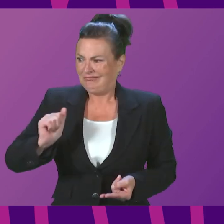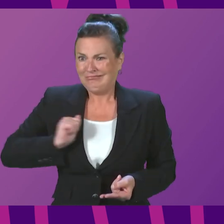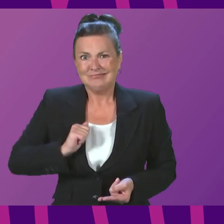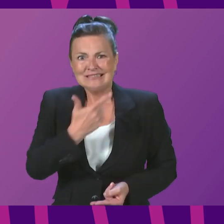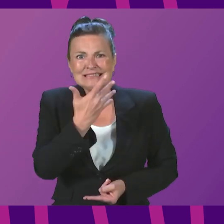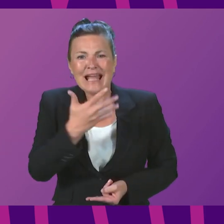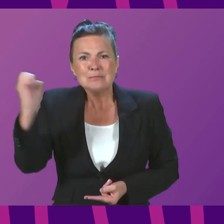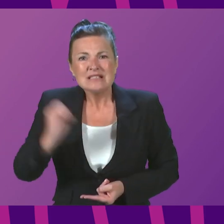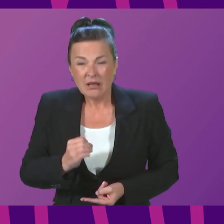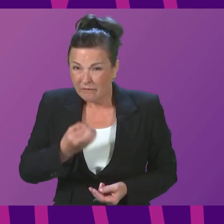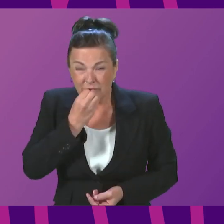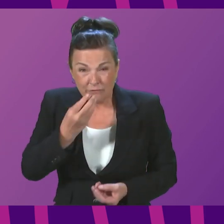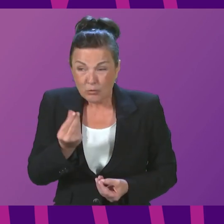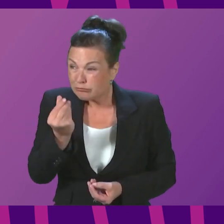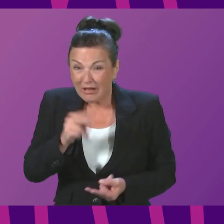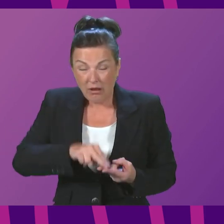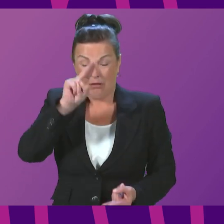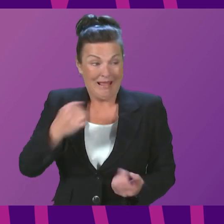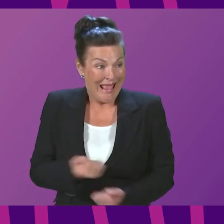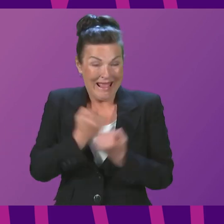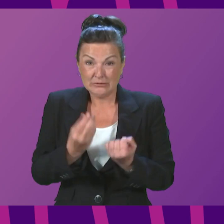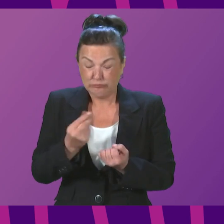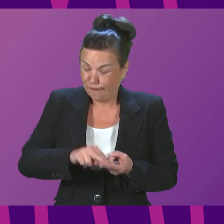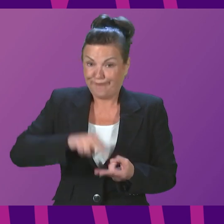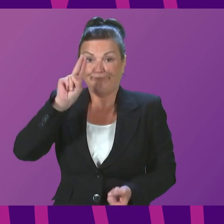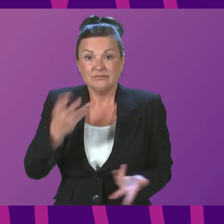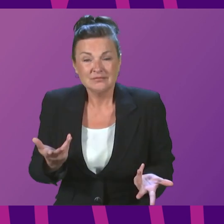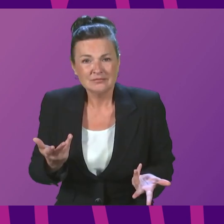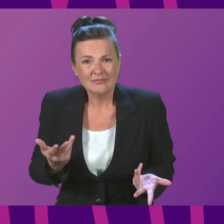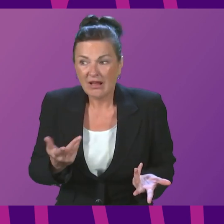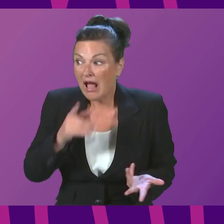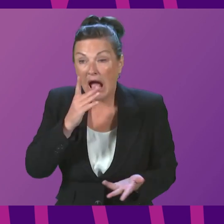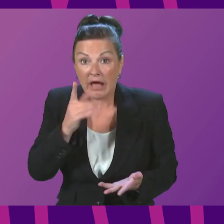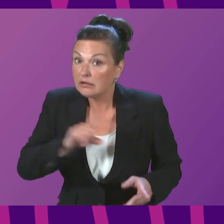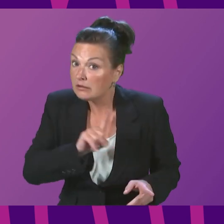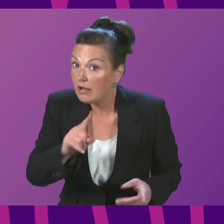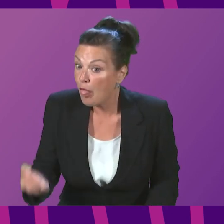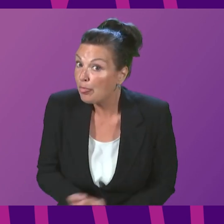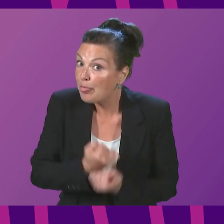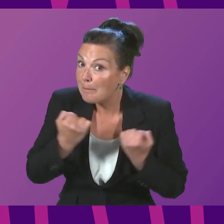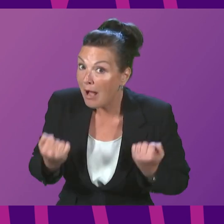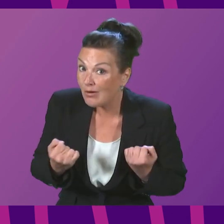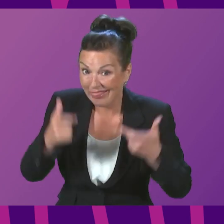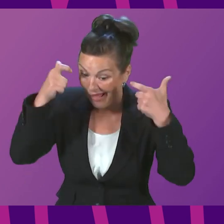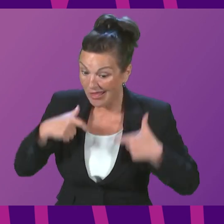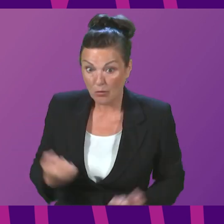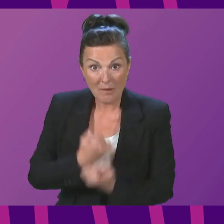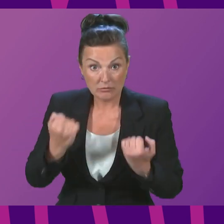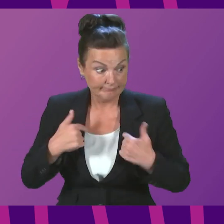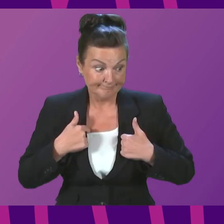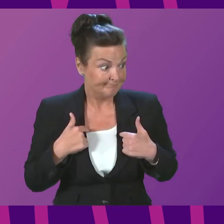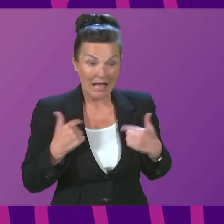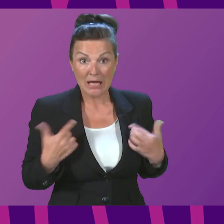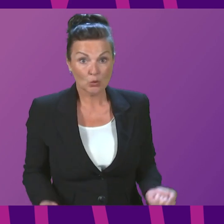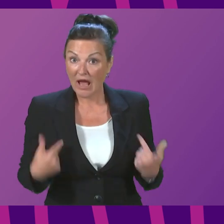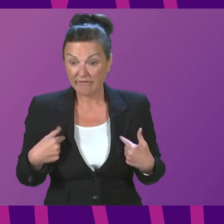Food prices are rising, energy prices are rising, and the powers to deal effectively with that do not lie within